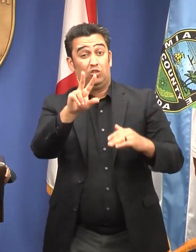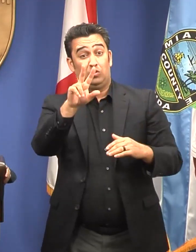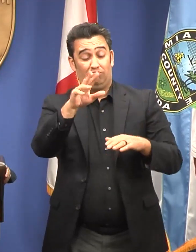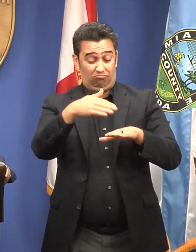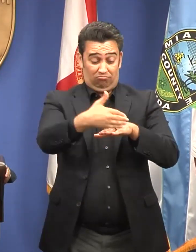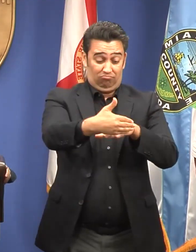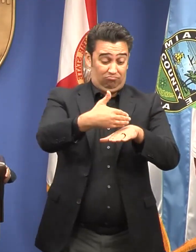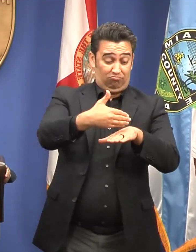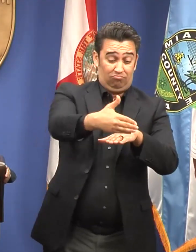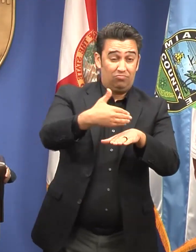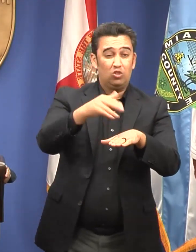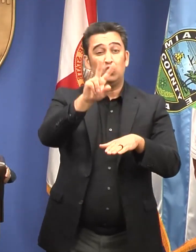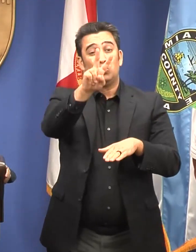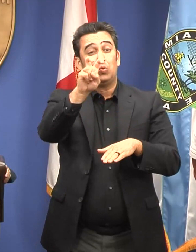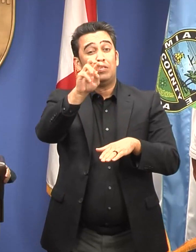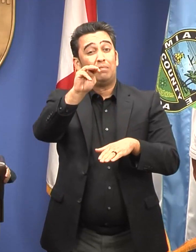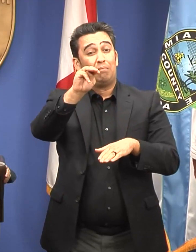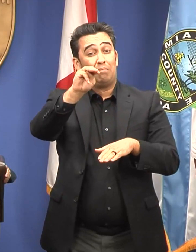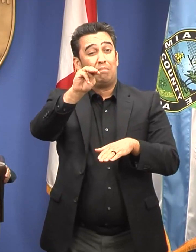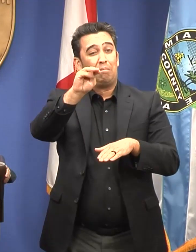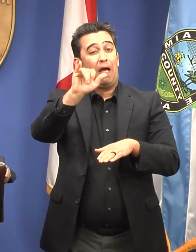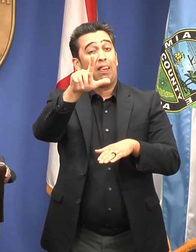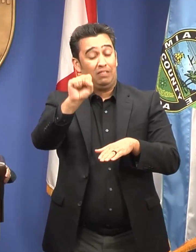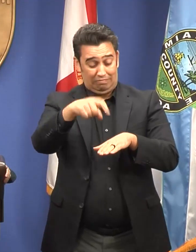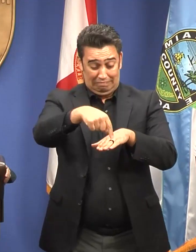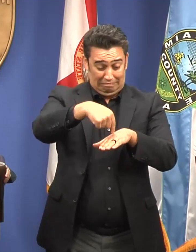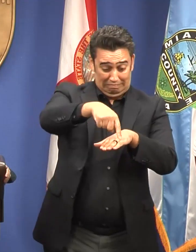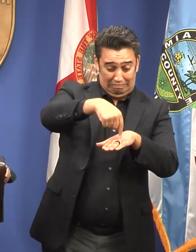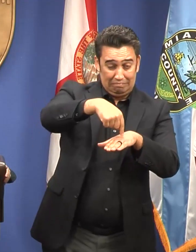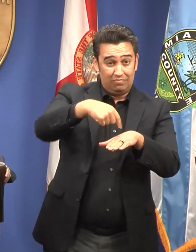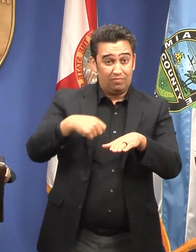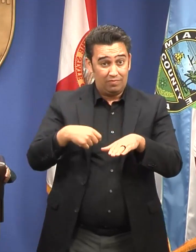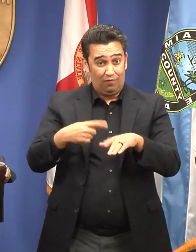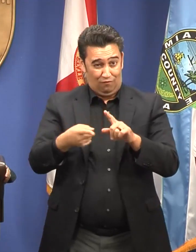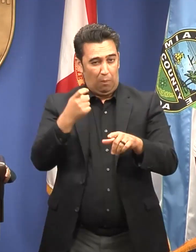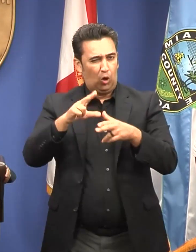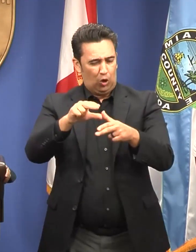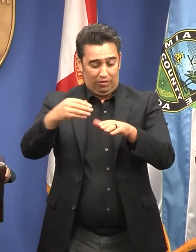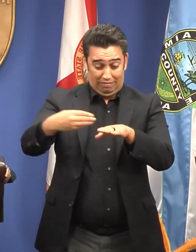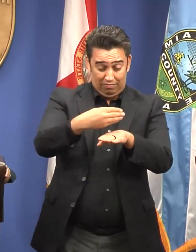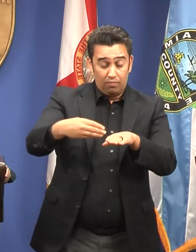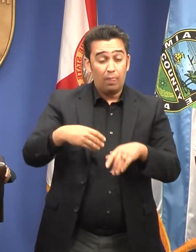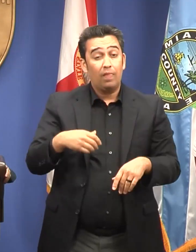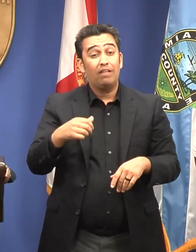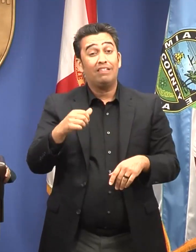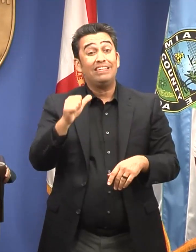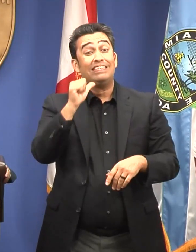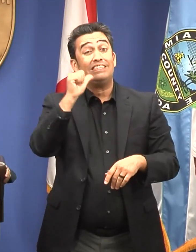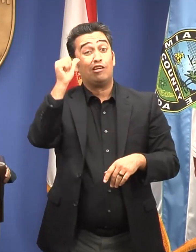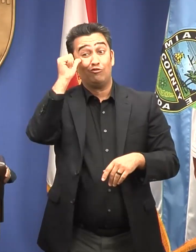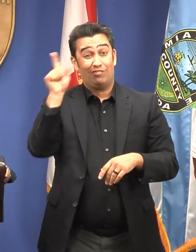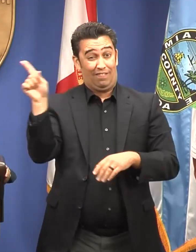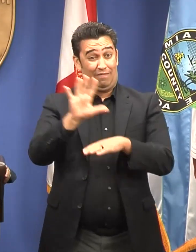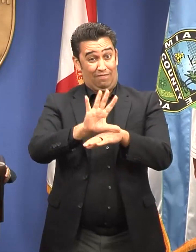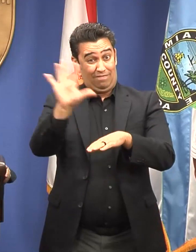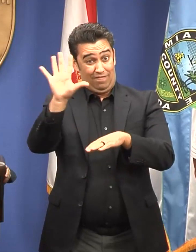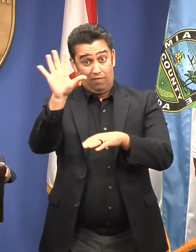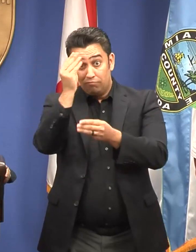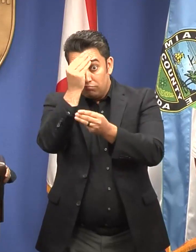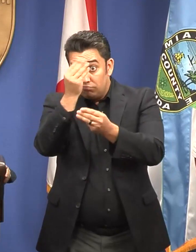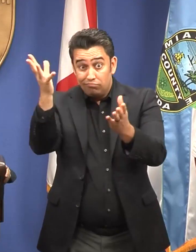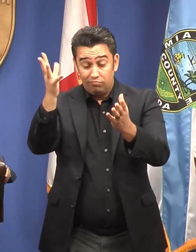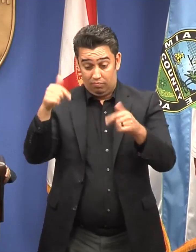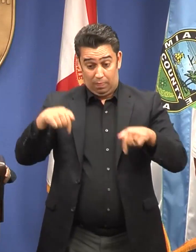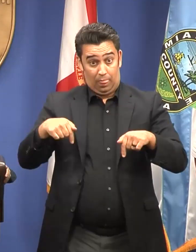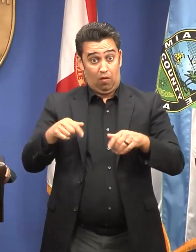from the hurricane center. And following yesterday's 5 p.m. weather advisory, our office,